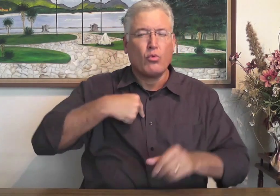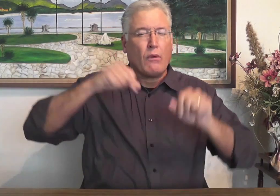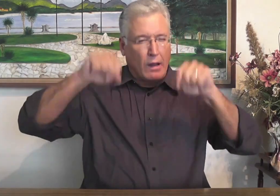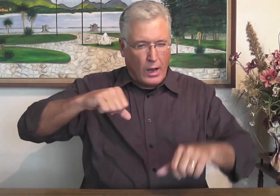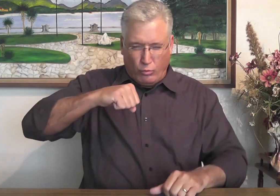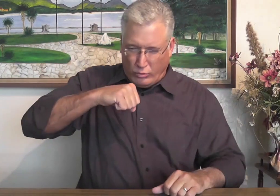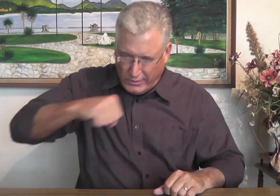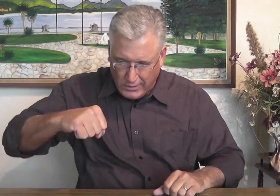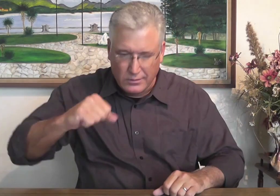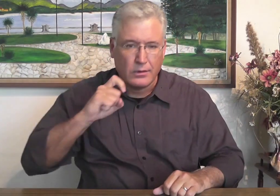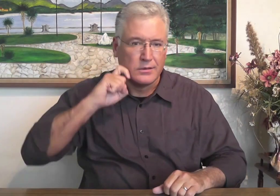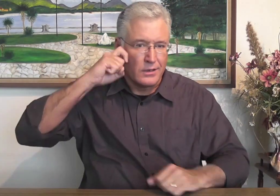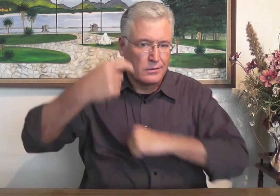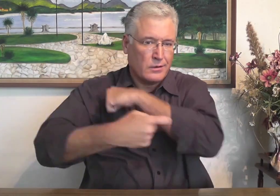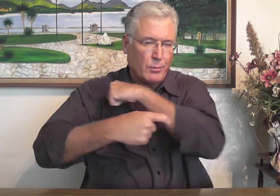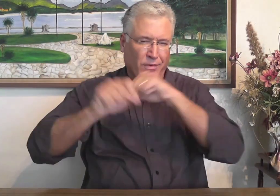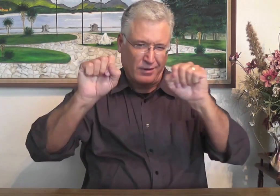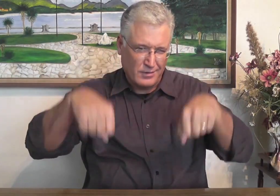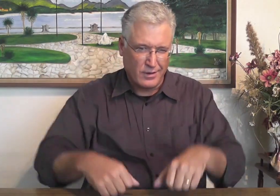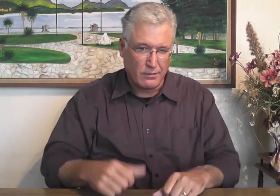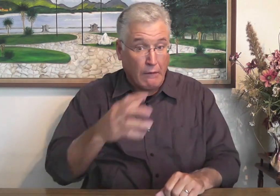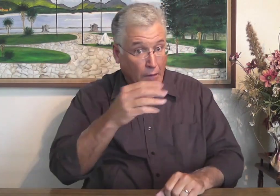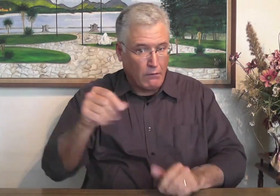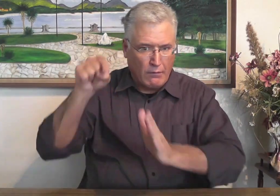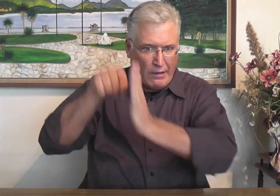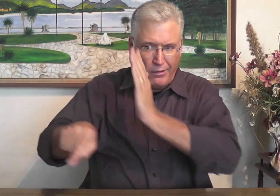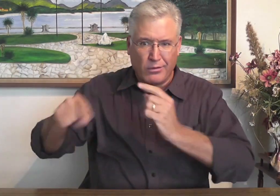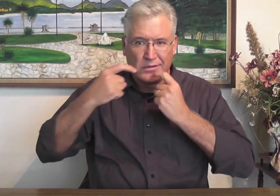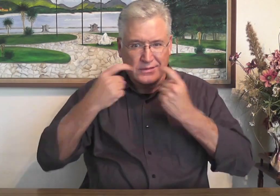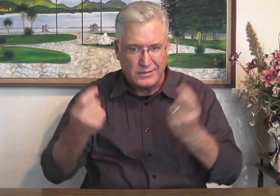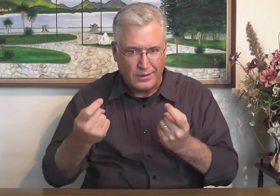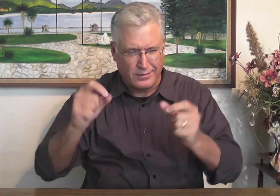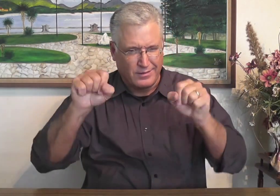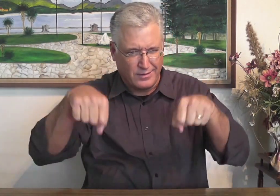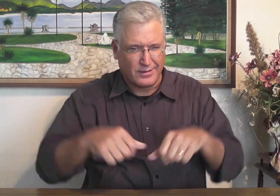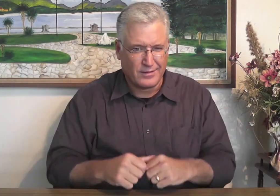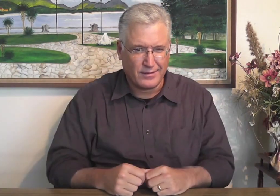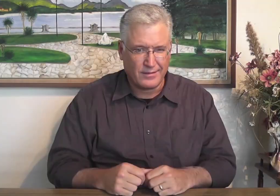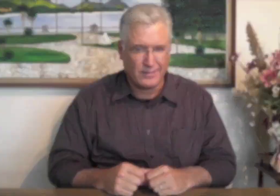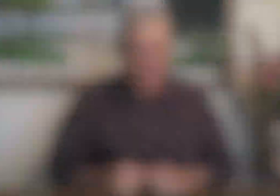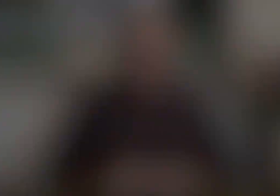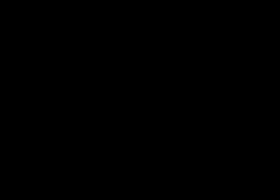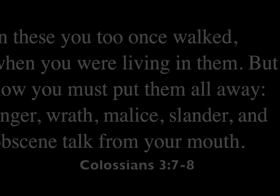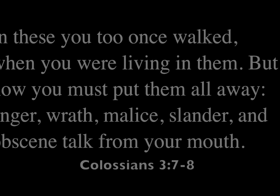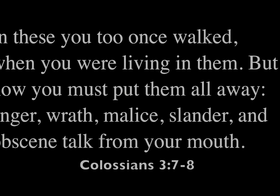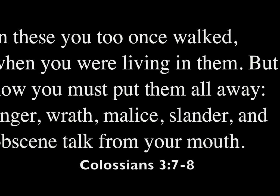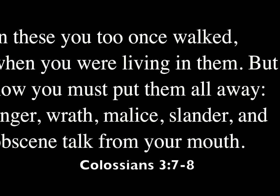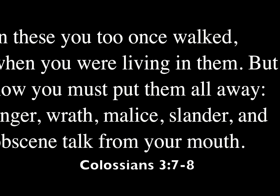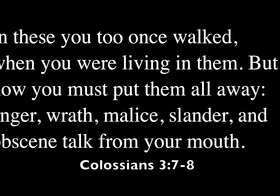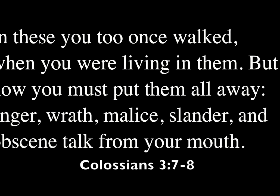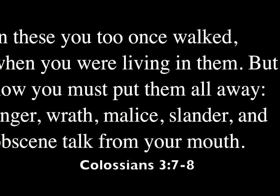Spirit will help us to resist the temptation of sexual sin. Sin.